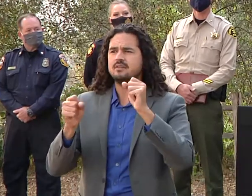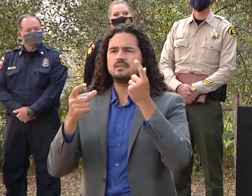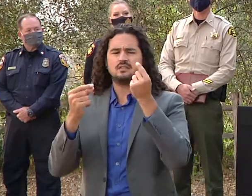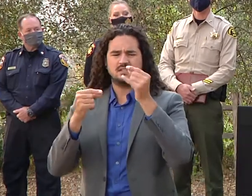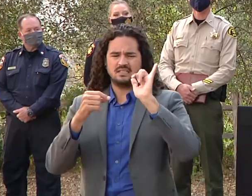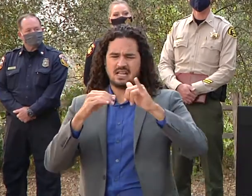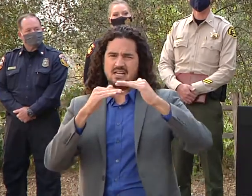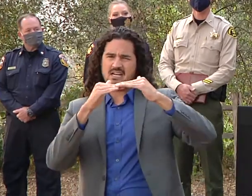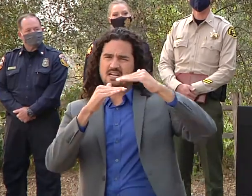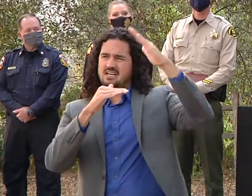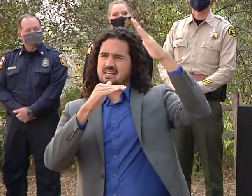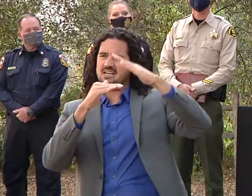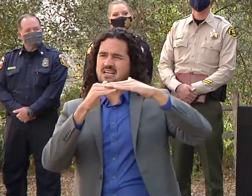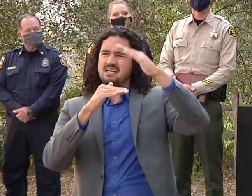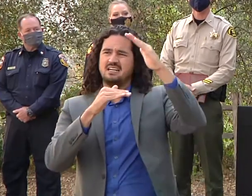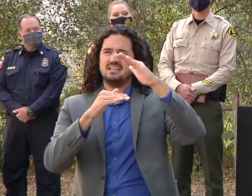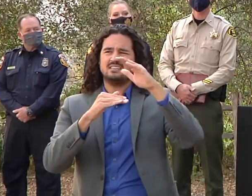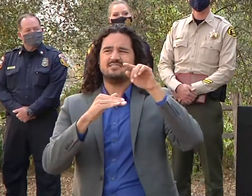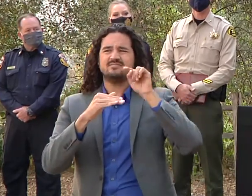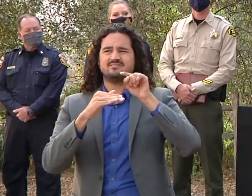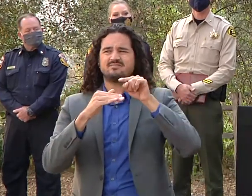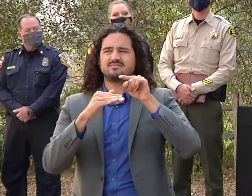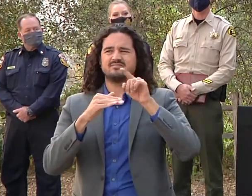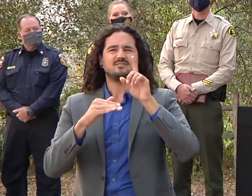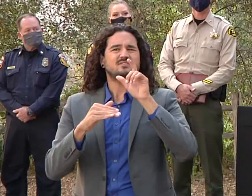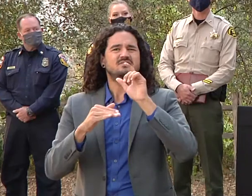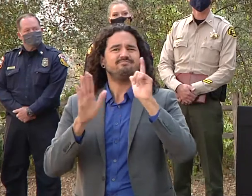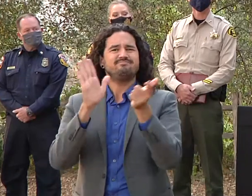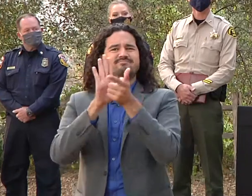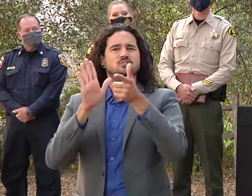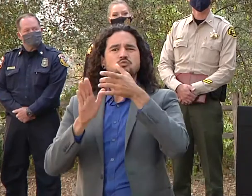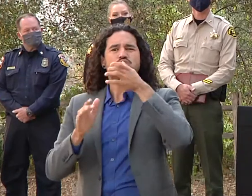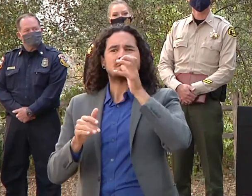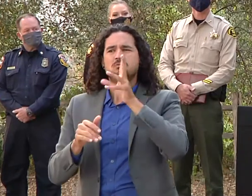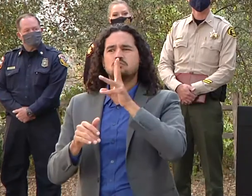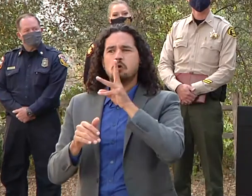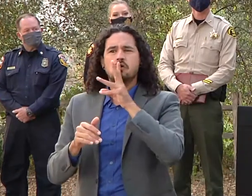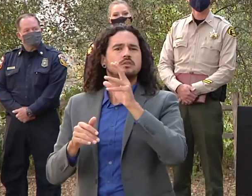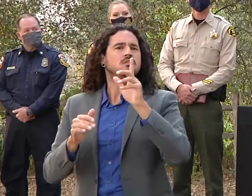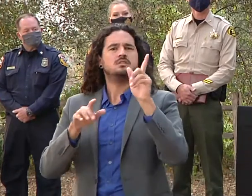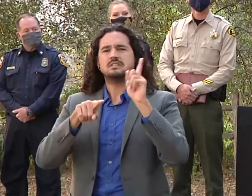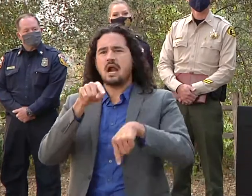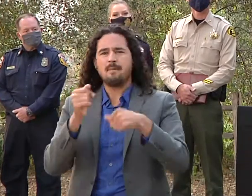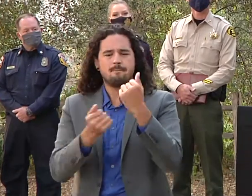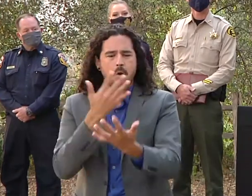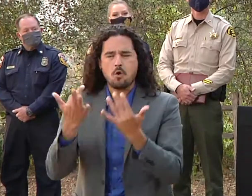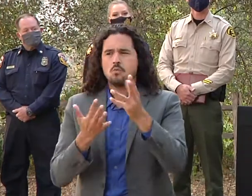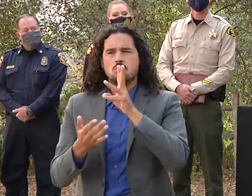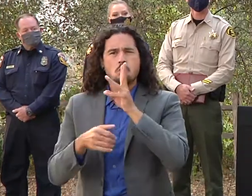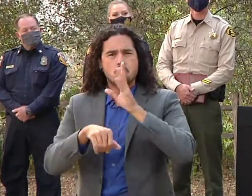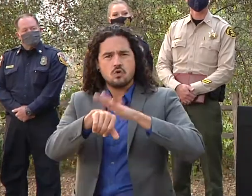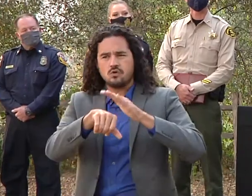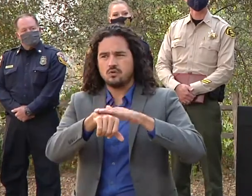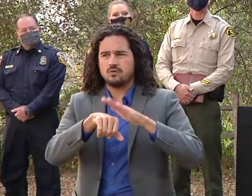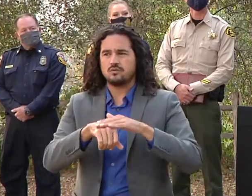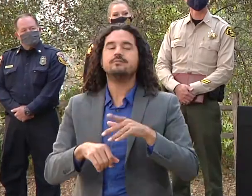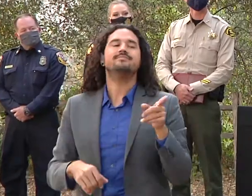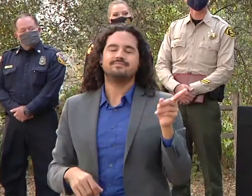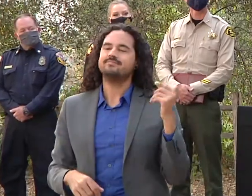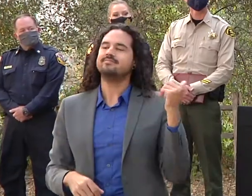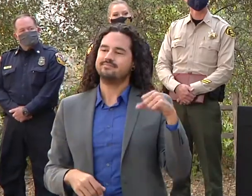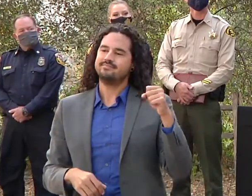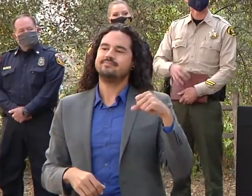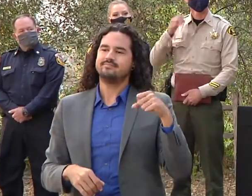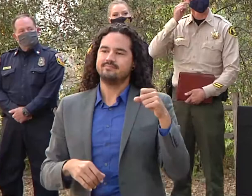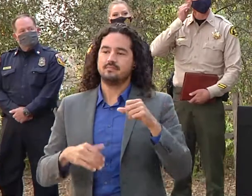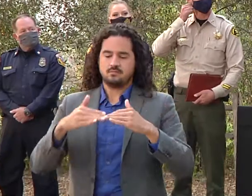affected by the do not drink, do not boil notice? So the question is related to the status of the water outside of the do not drink